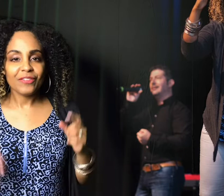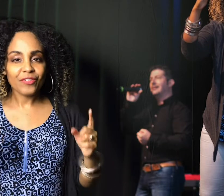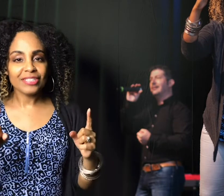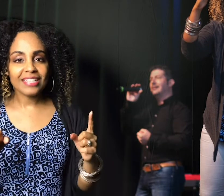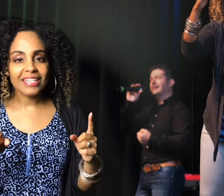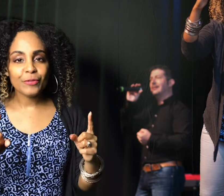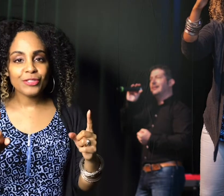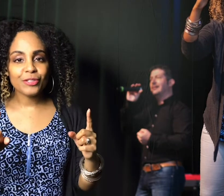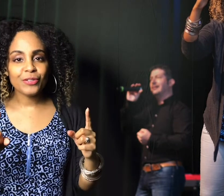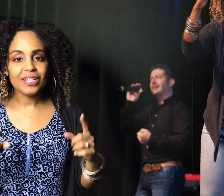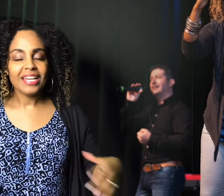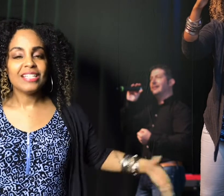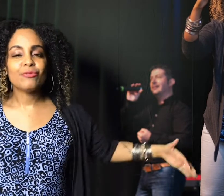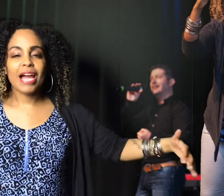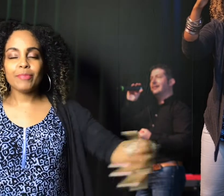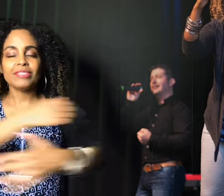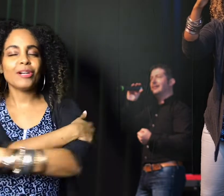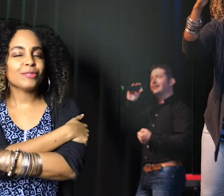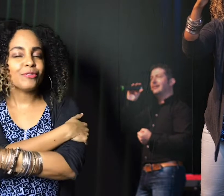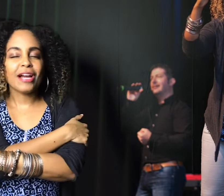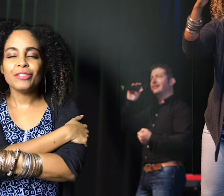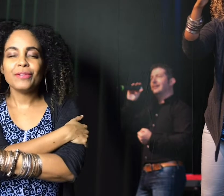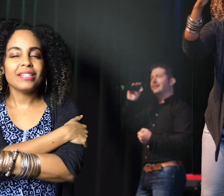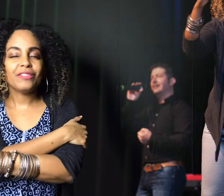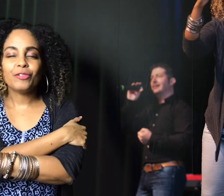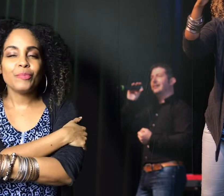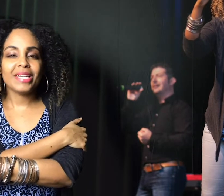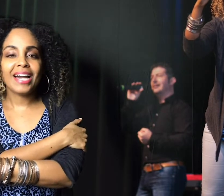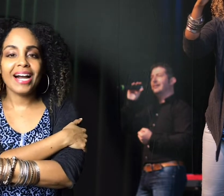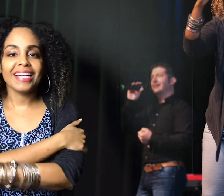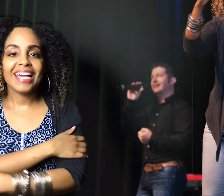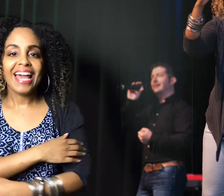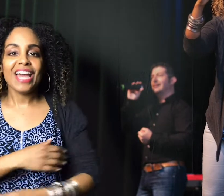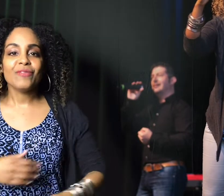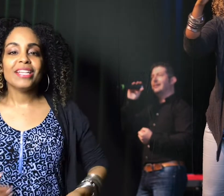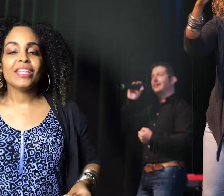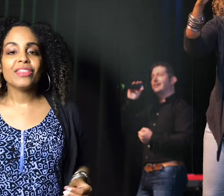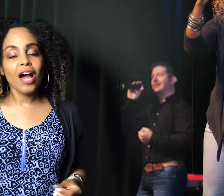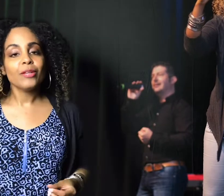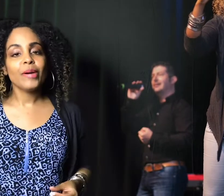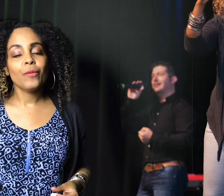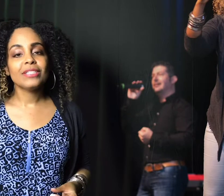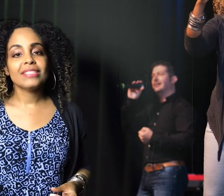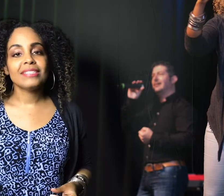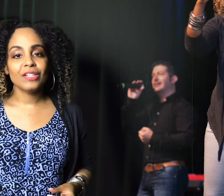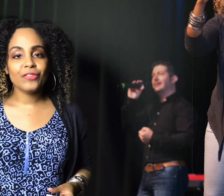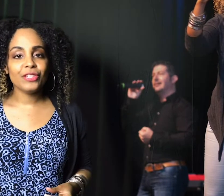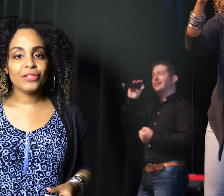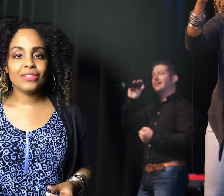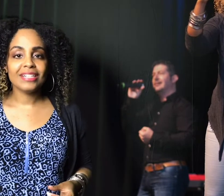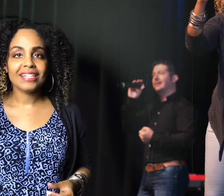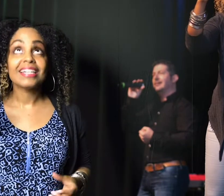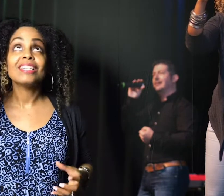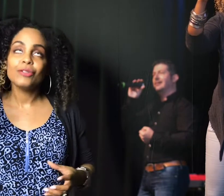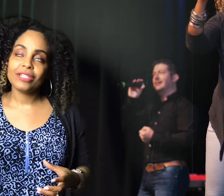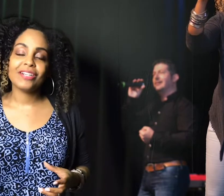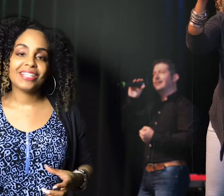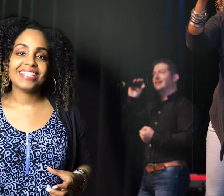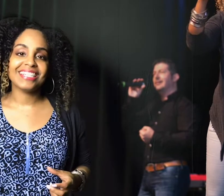First thing he would do is wrap his arms around you and give you a big hug. And when he thought about what to sing over you, you'll hear it in his